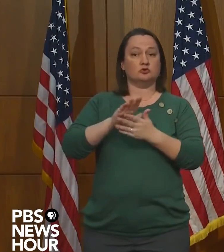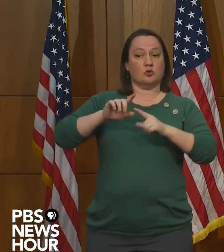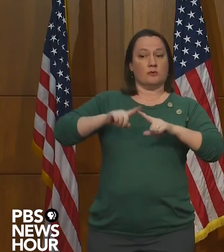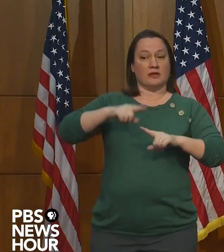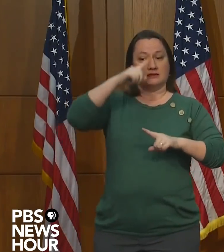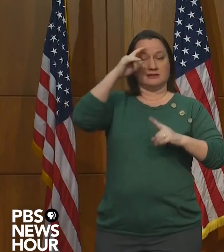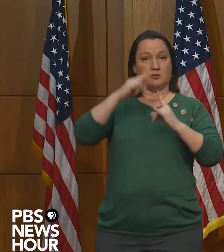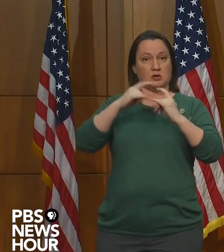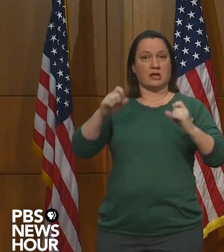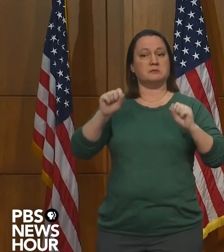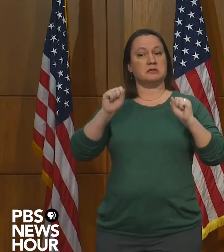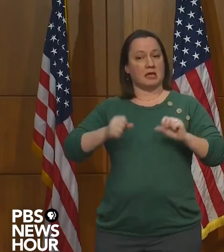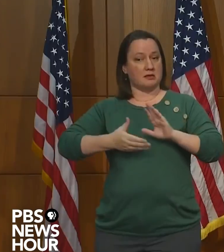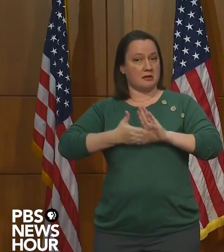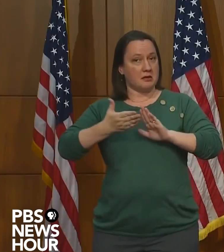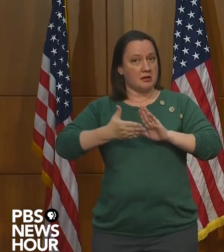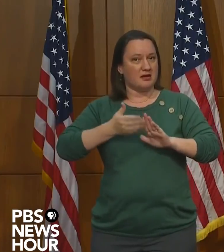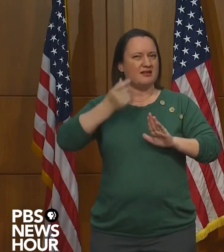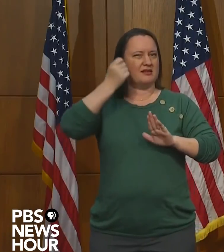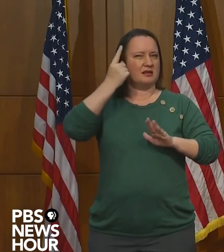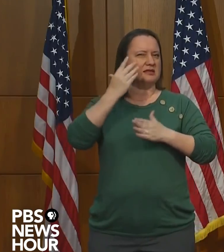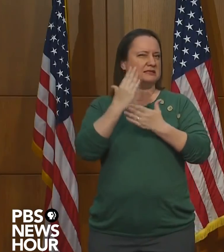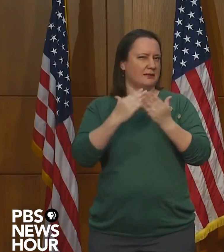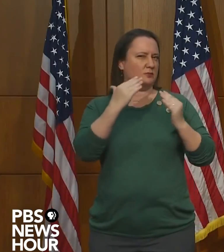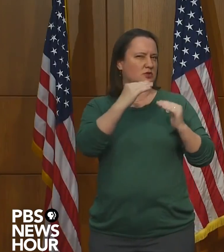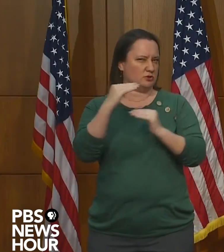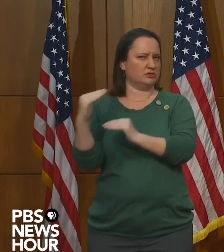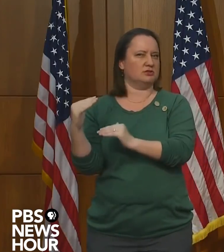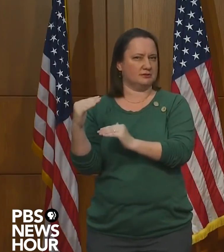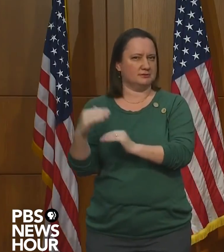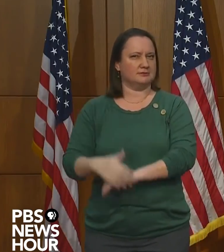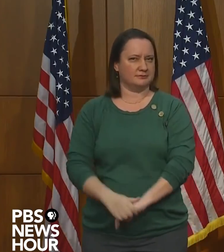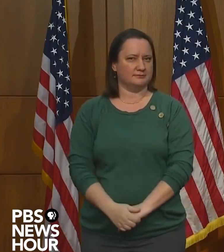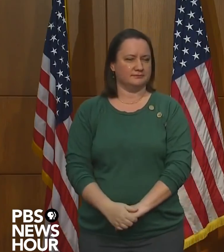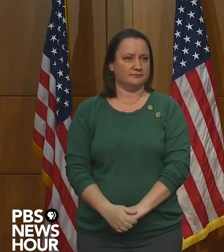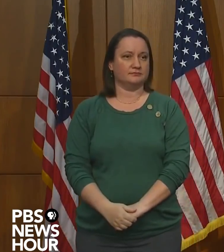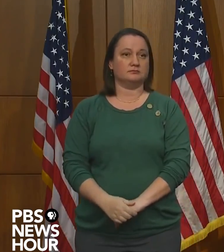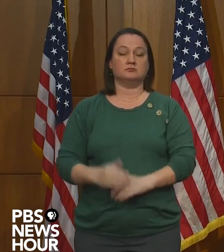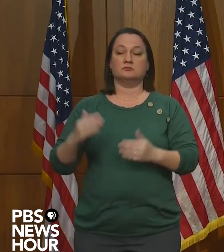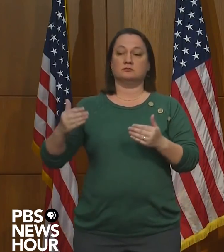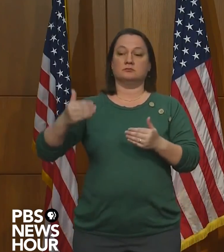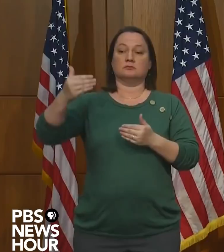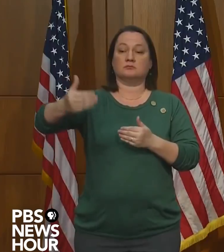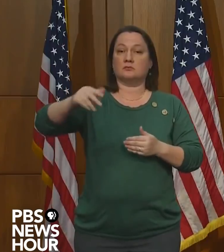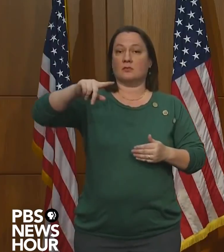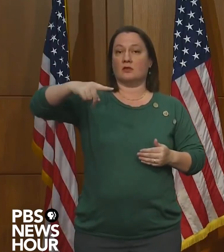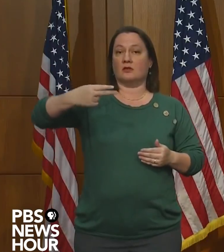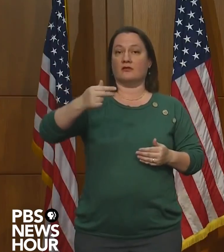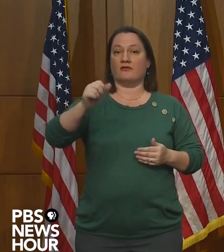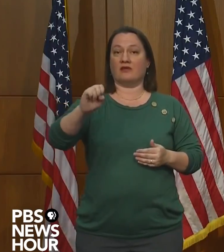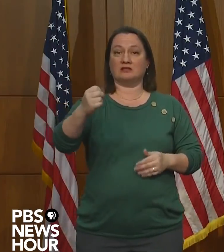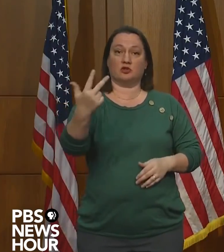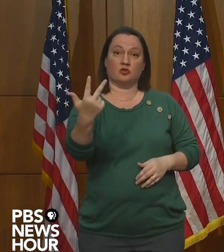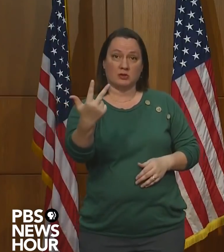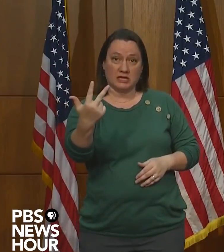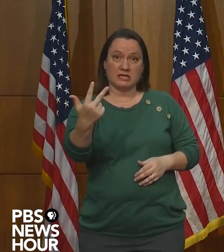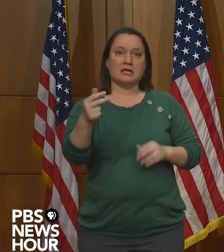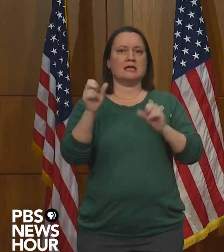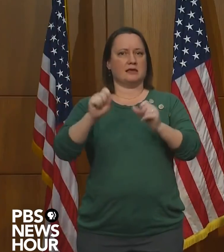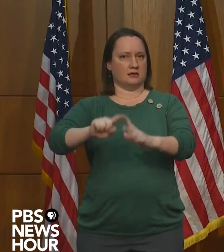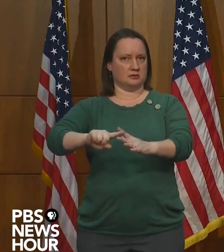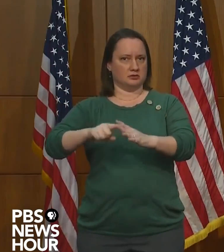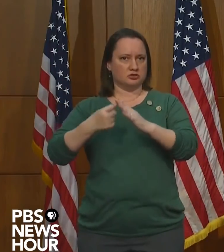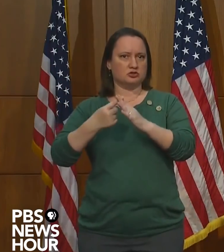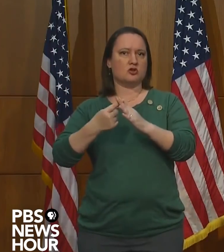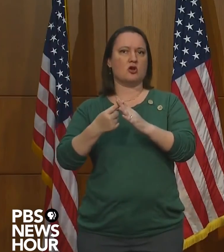operate with some restrictions. For the future, Phase 3 will allow schools to shift to in-person instruction